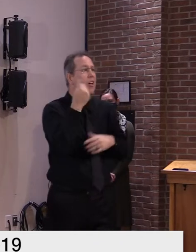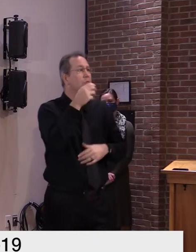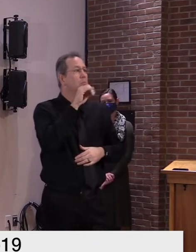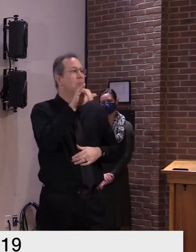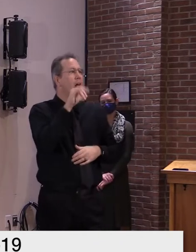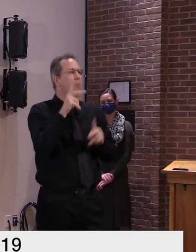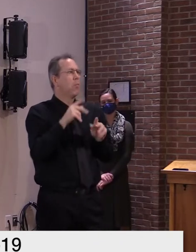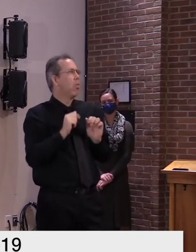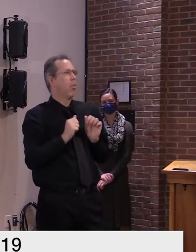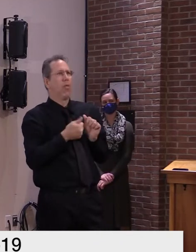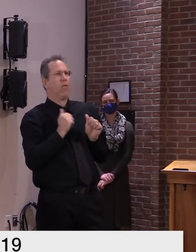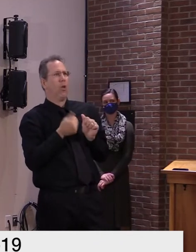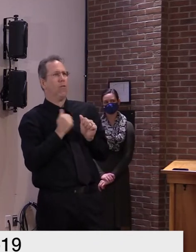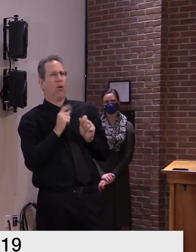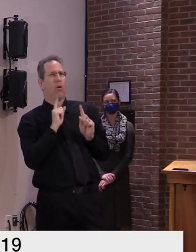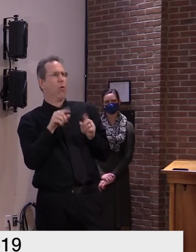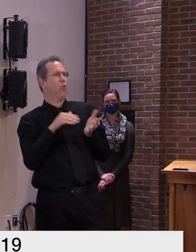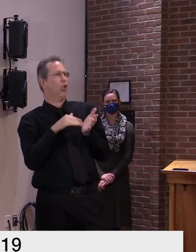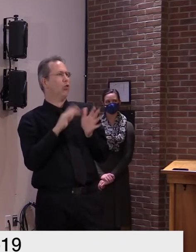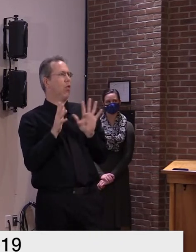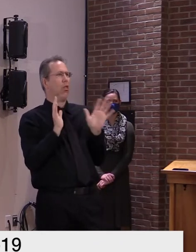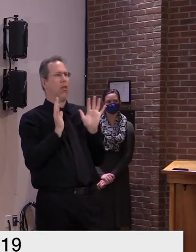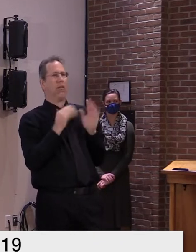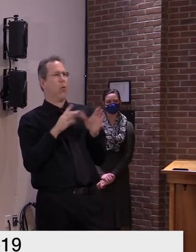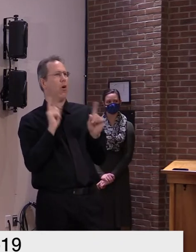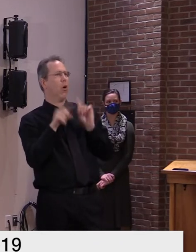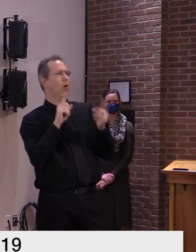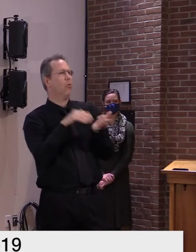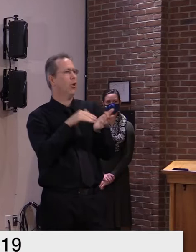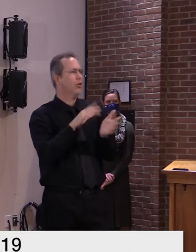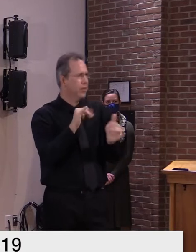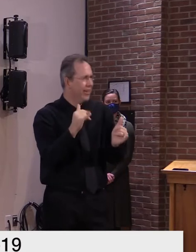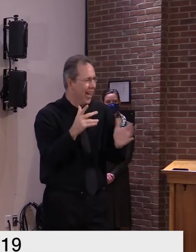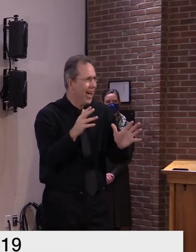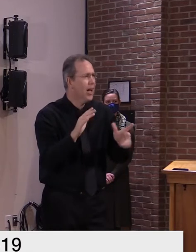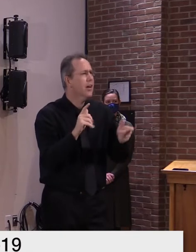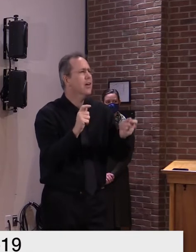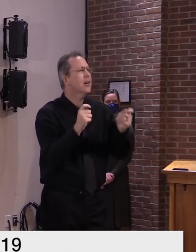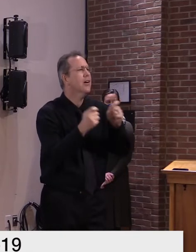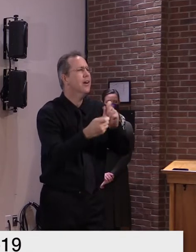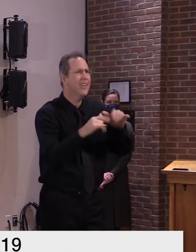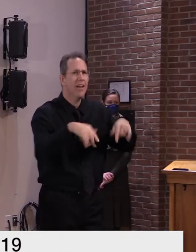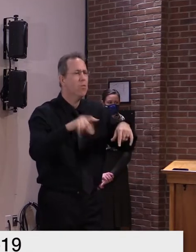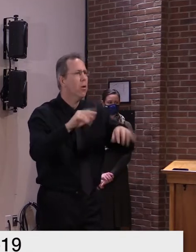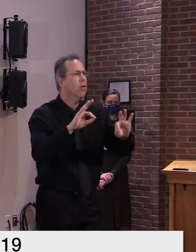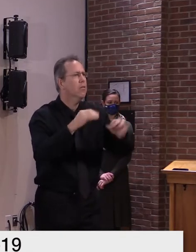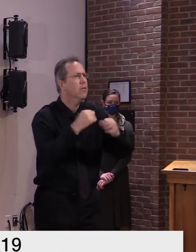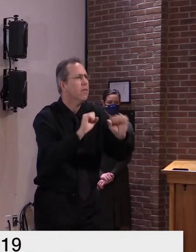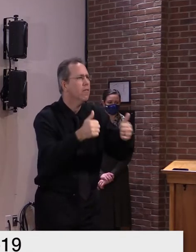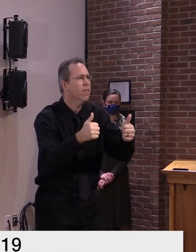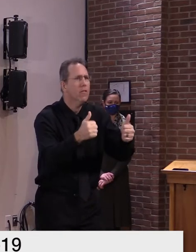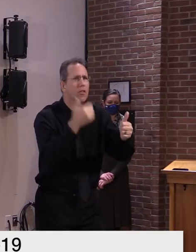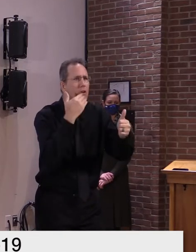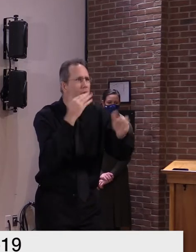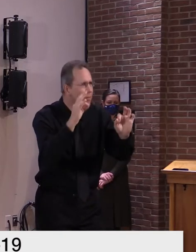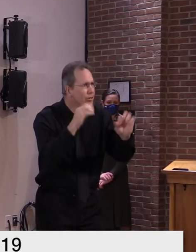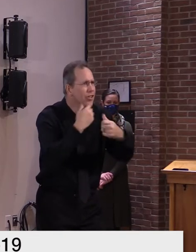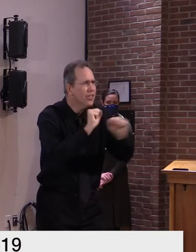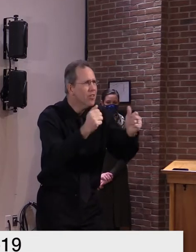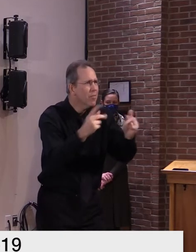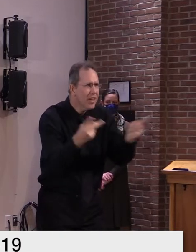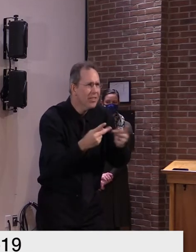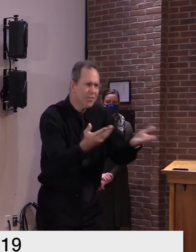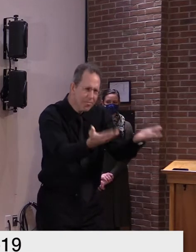realizing as we have come to realize in vermont that it's one of the safest places you can be that there have not been uh significant